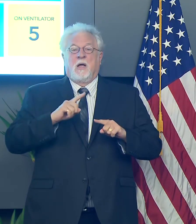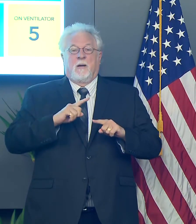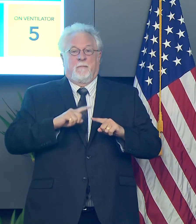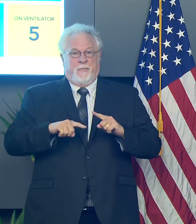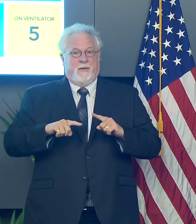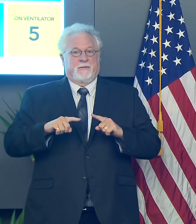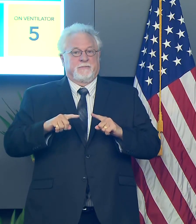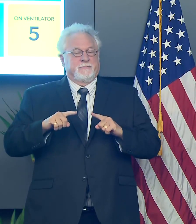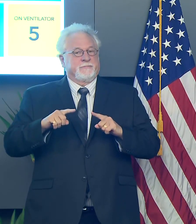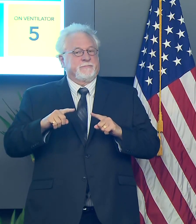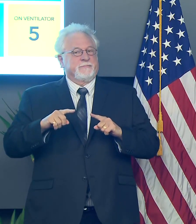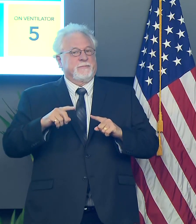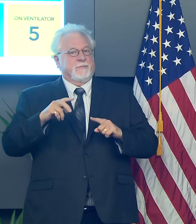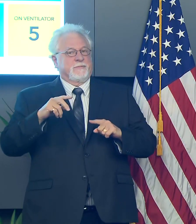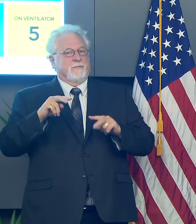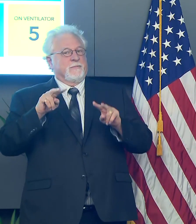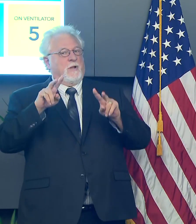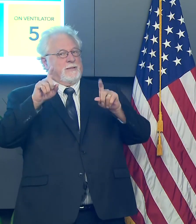tested again.